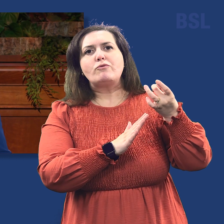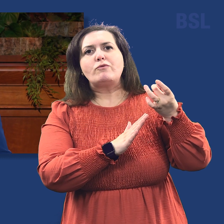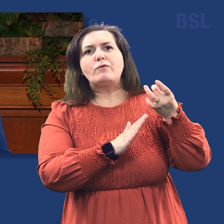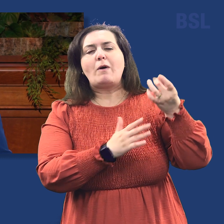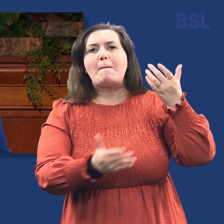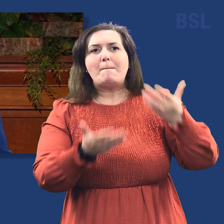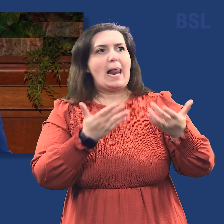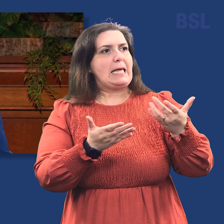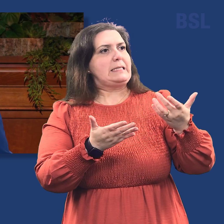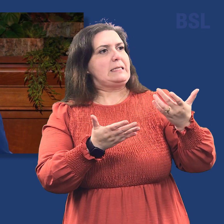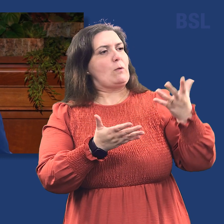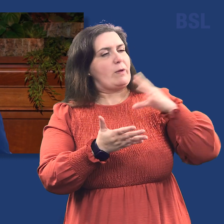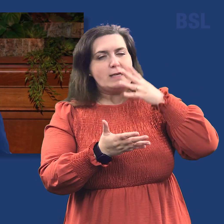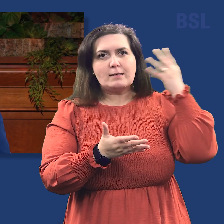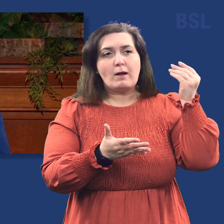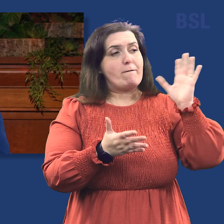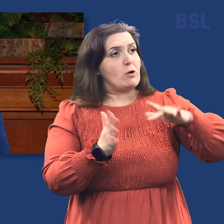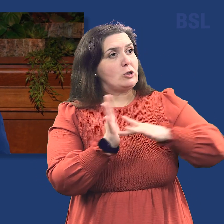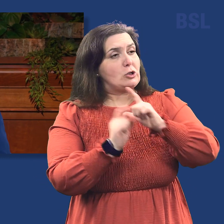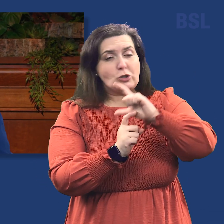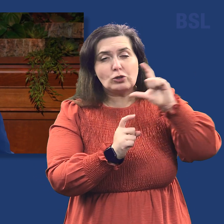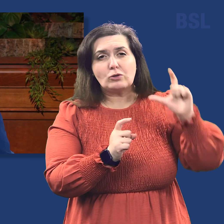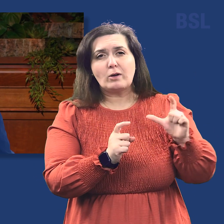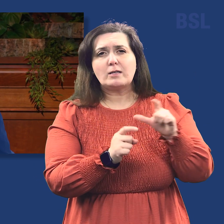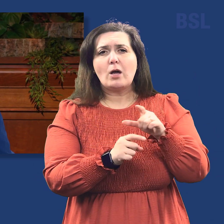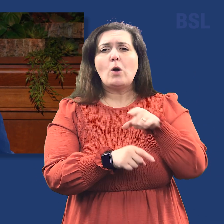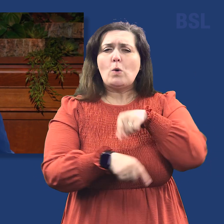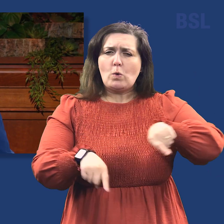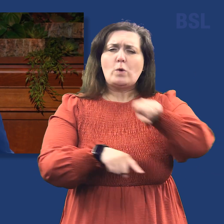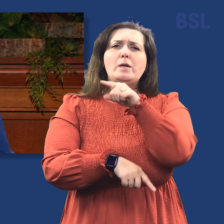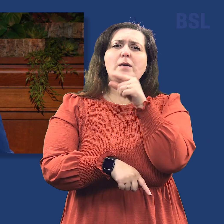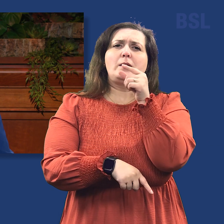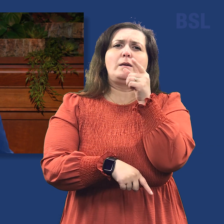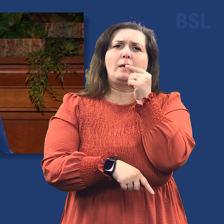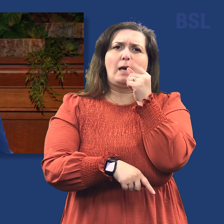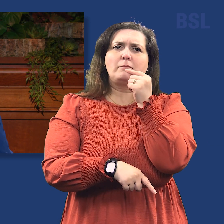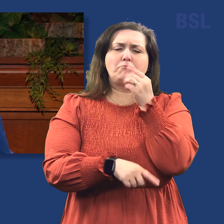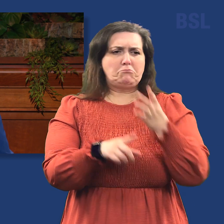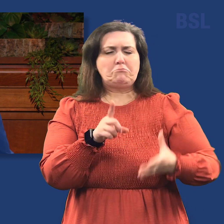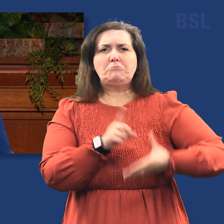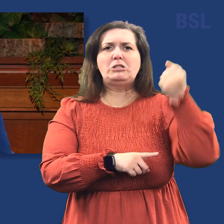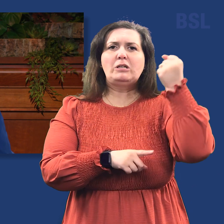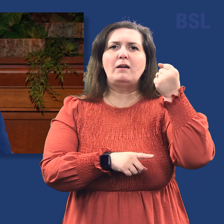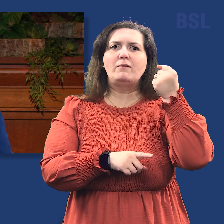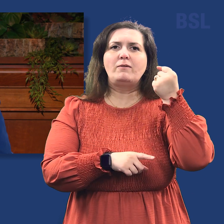that in and through Jesus Christ, we are going to make it. With such an